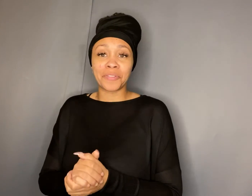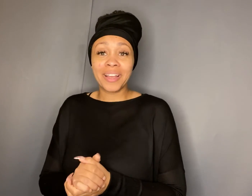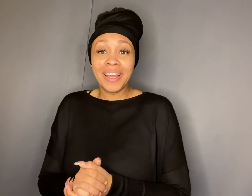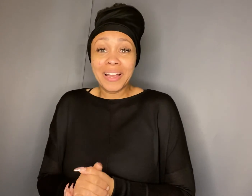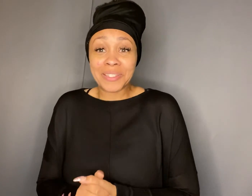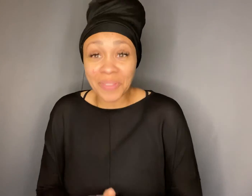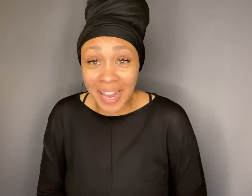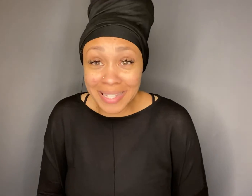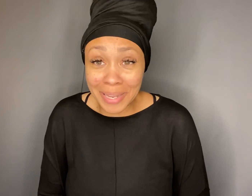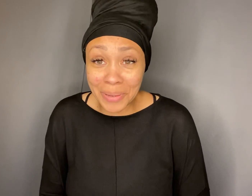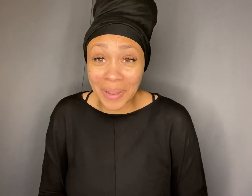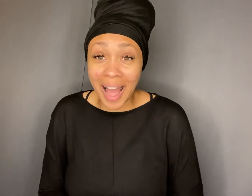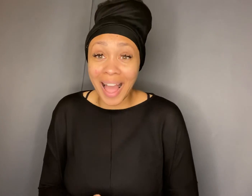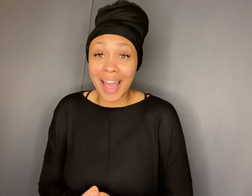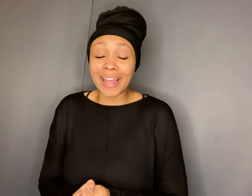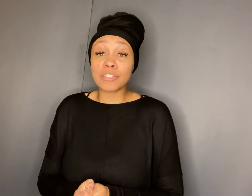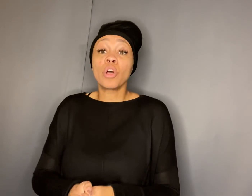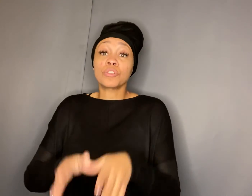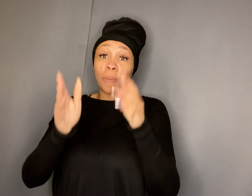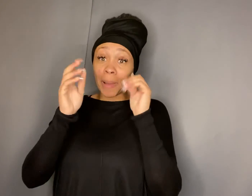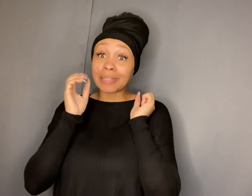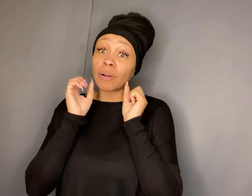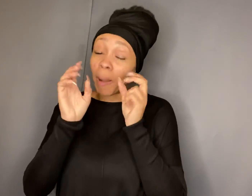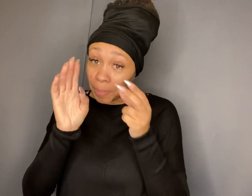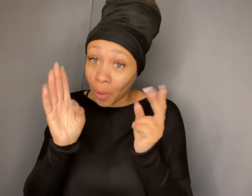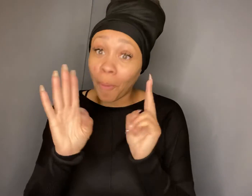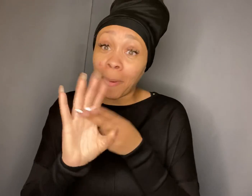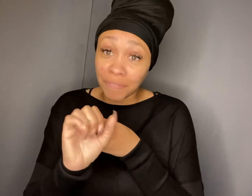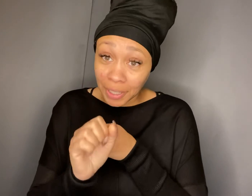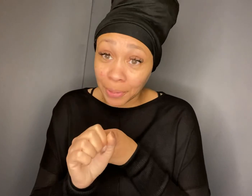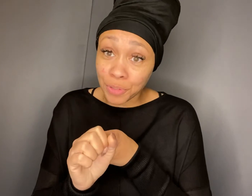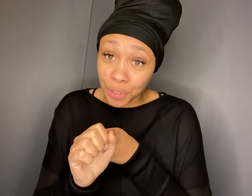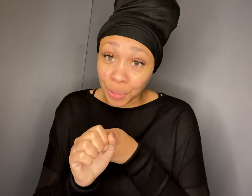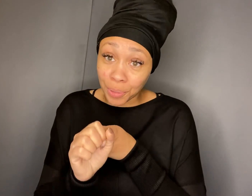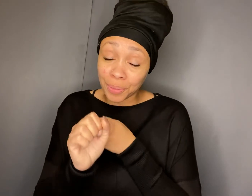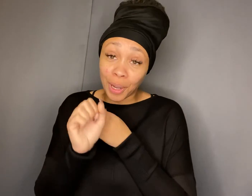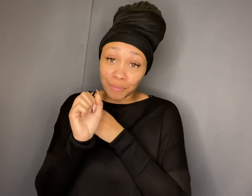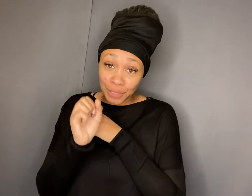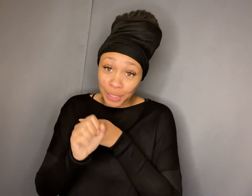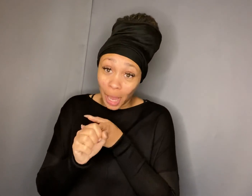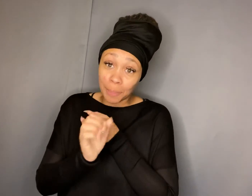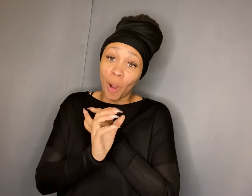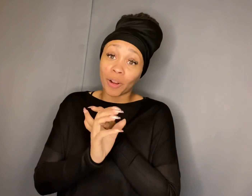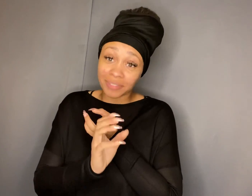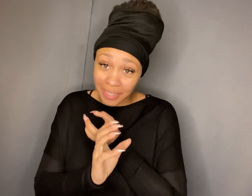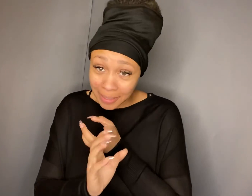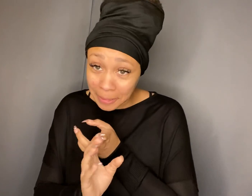so that is it you guys so i'm about to upload my video two of the dolly parton and